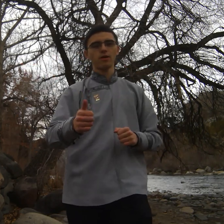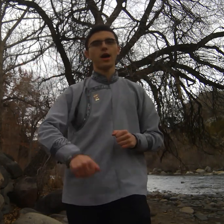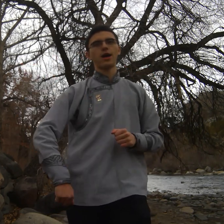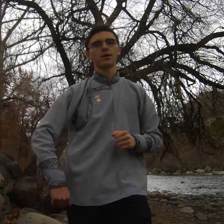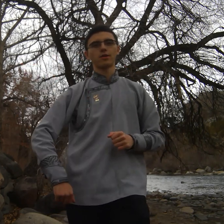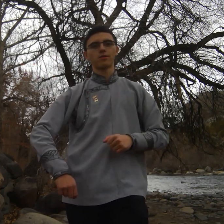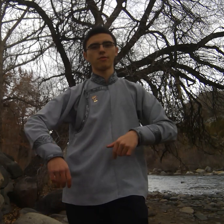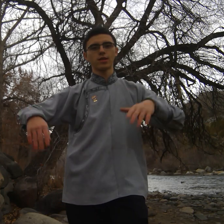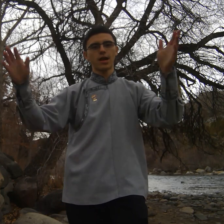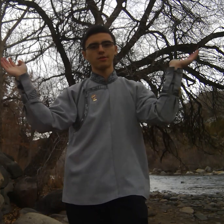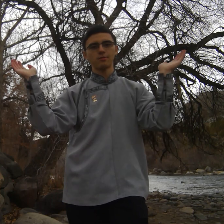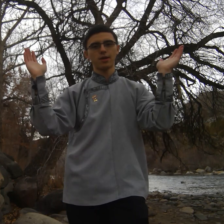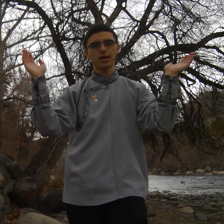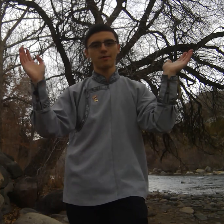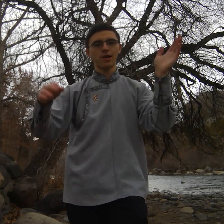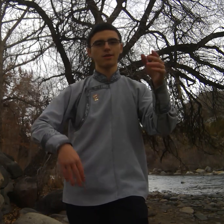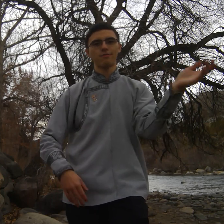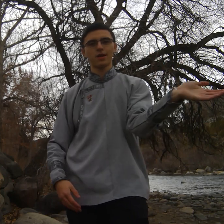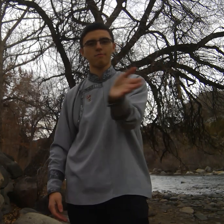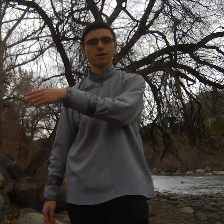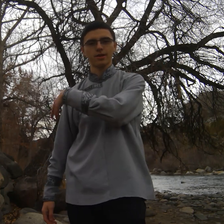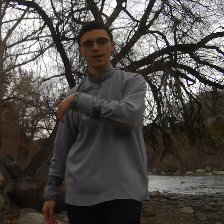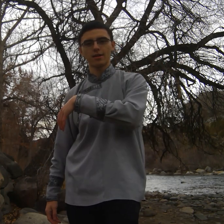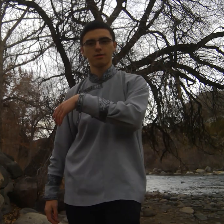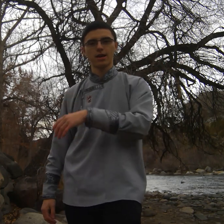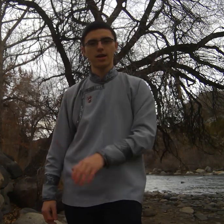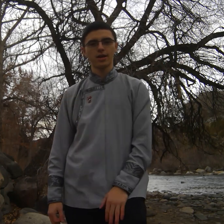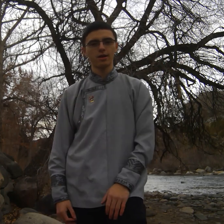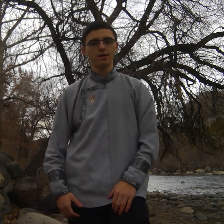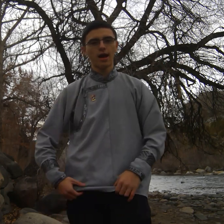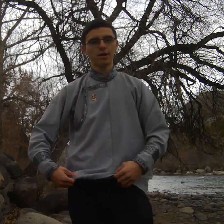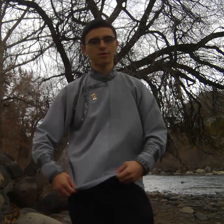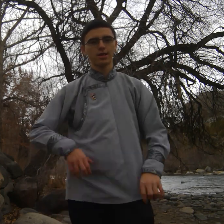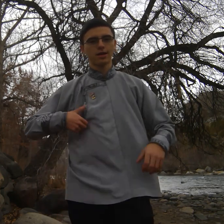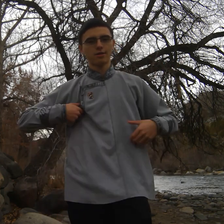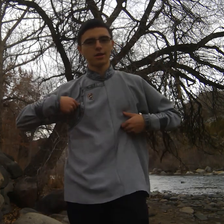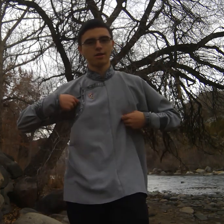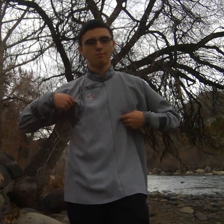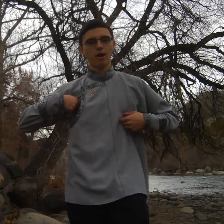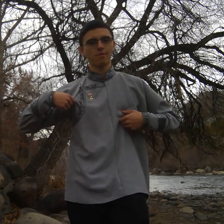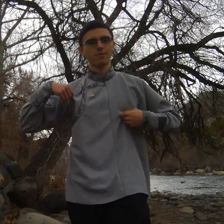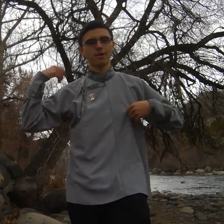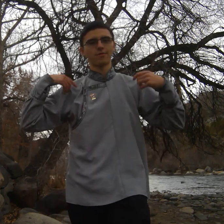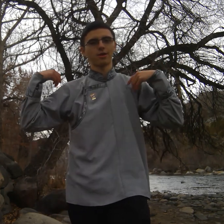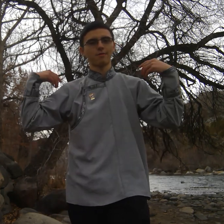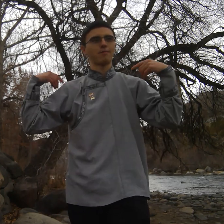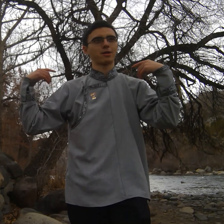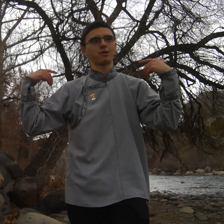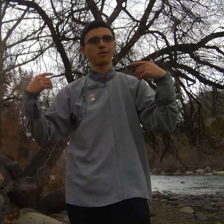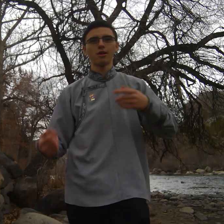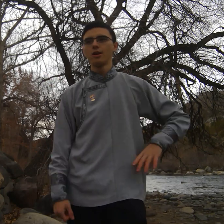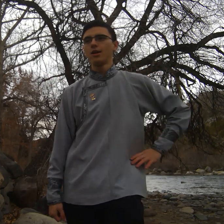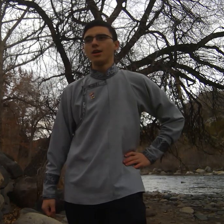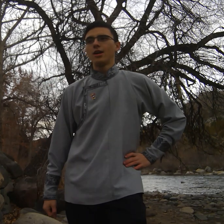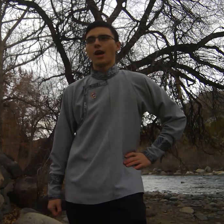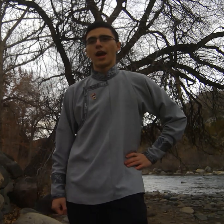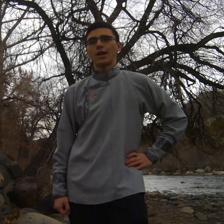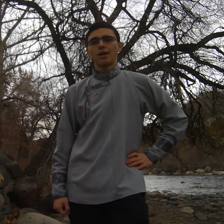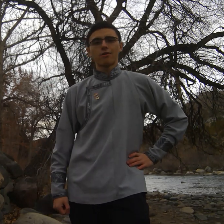you can reach out to me I'm on the Facebook at Daniel Lang I look like this probably if you look at my pictures and I look